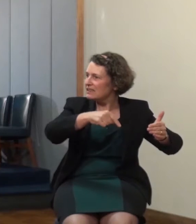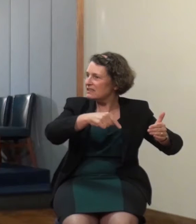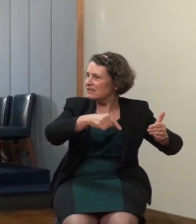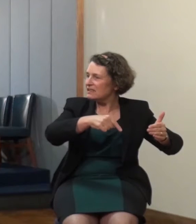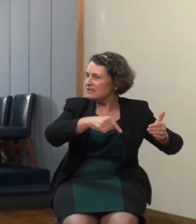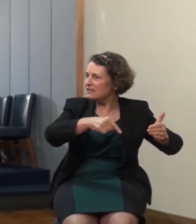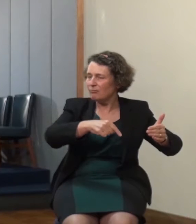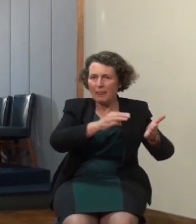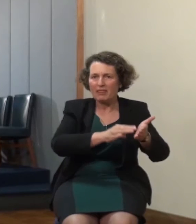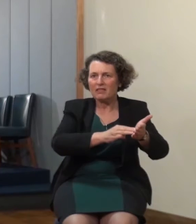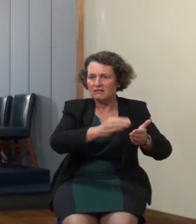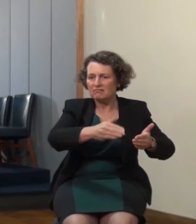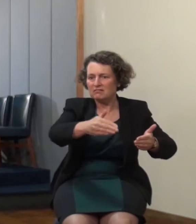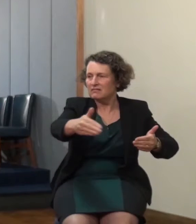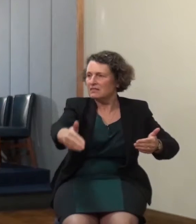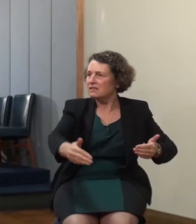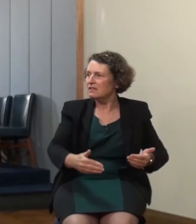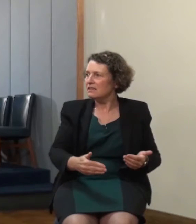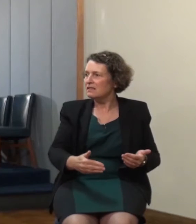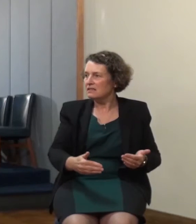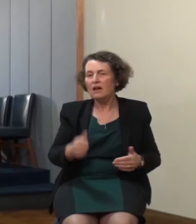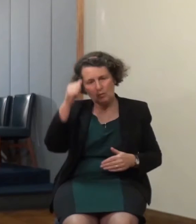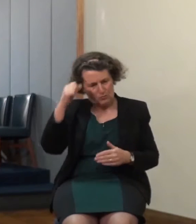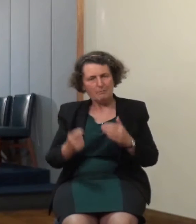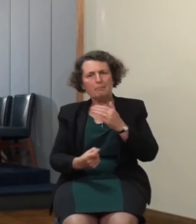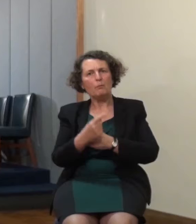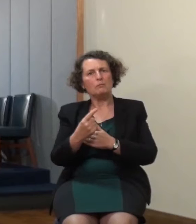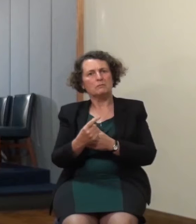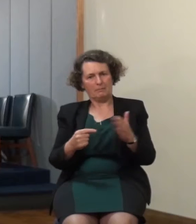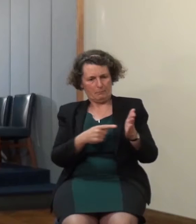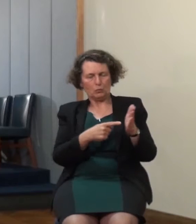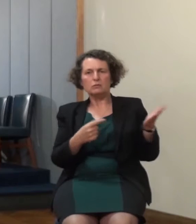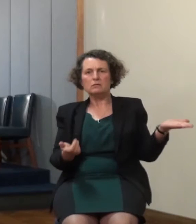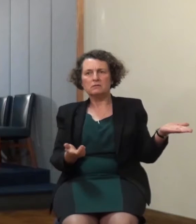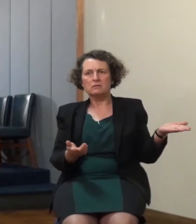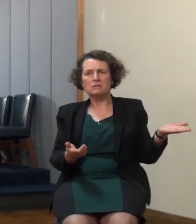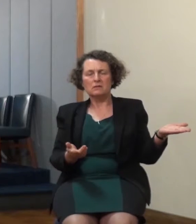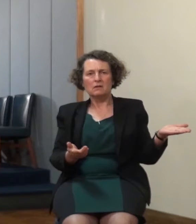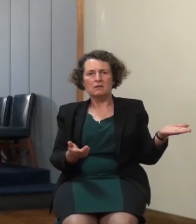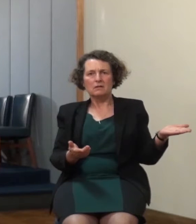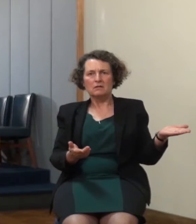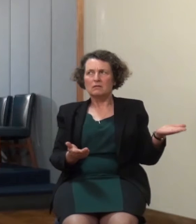wouldn't take it seriously it is important I've understood but it's not as big a thing as the